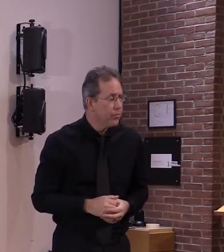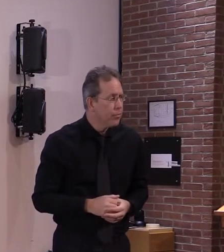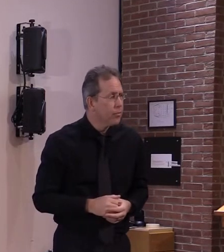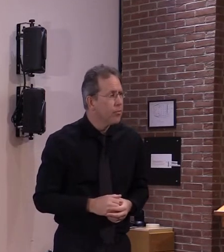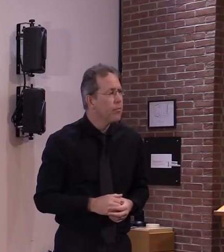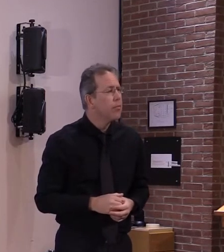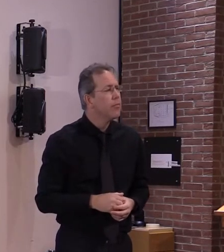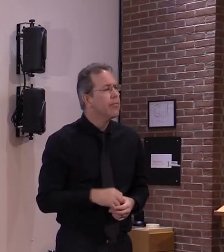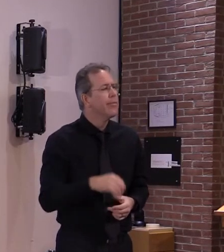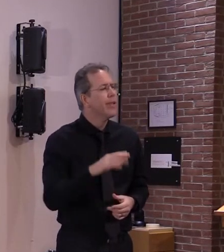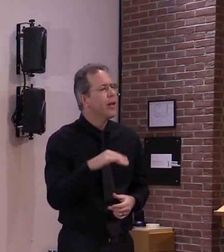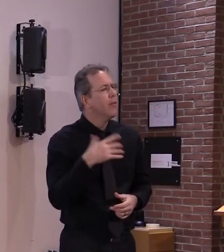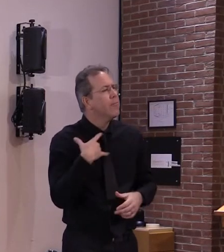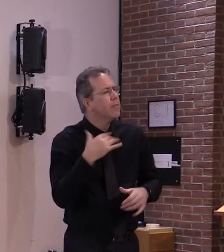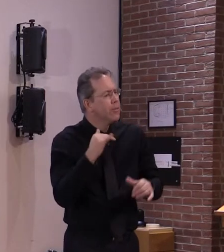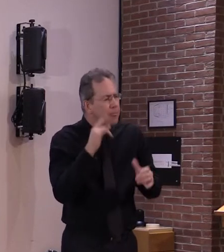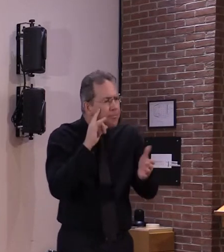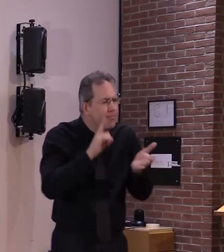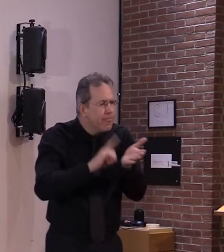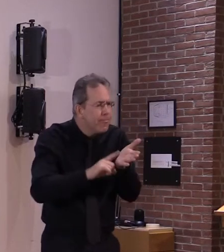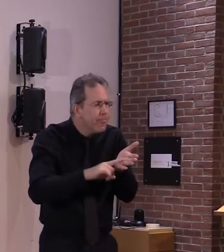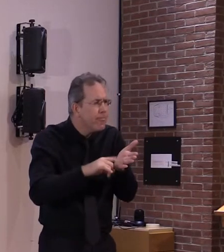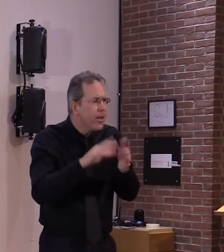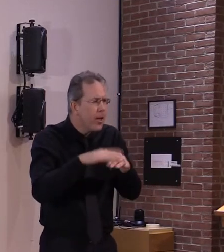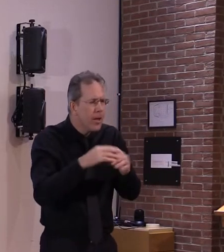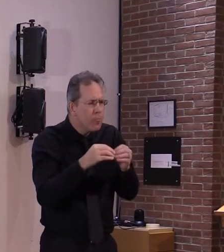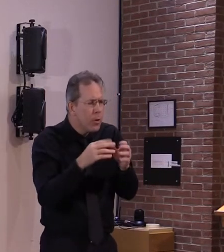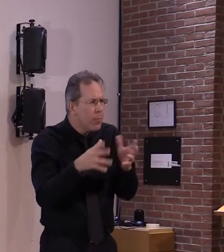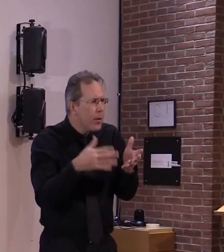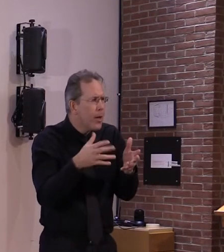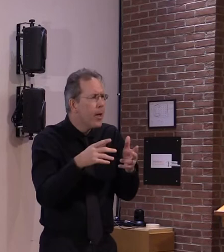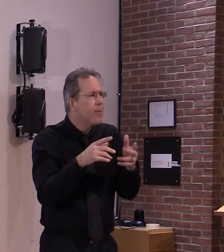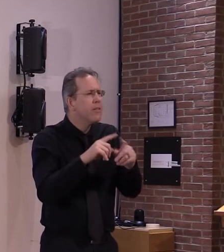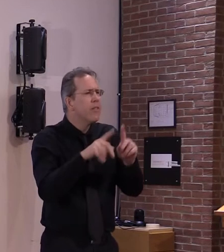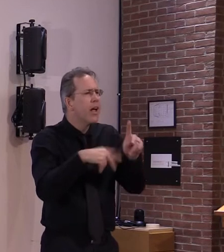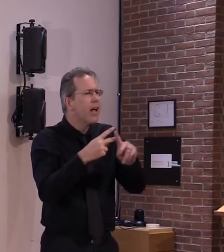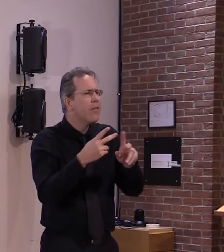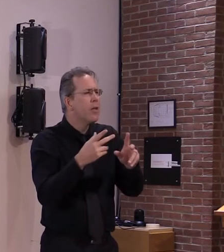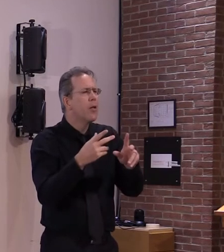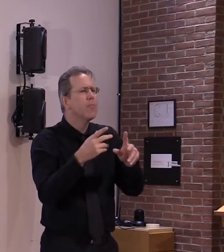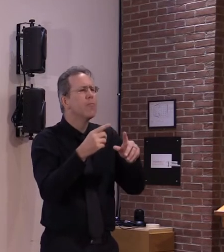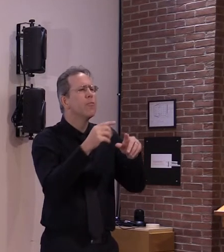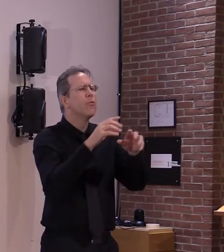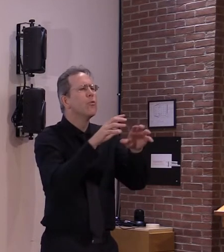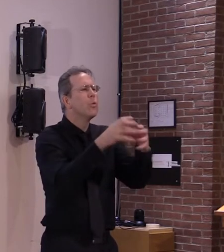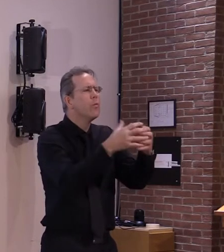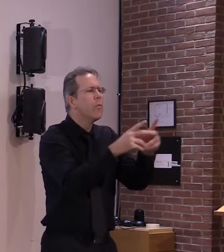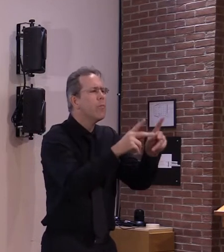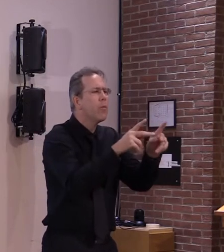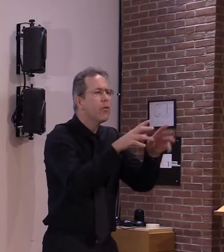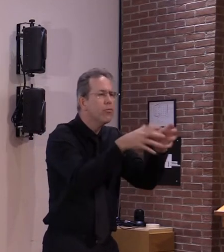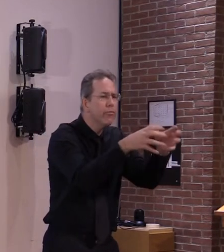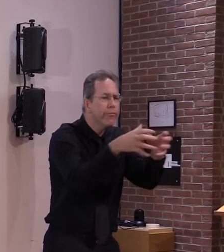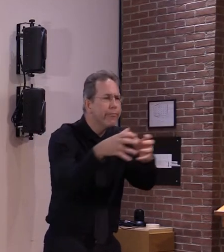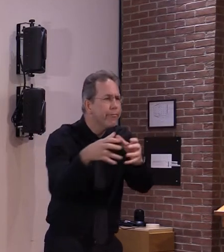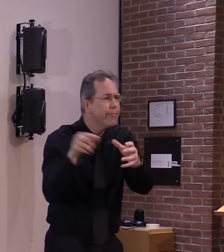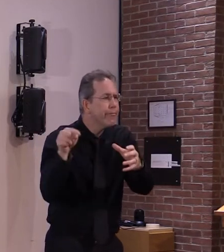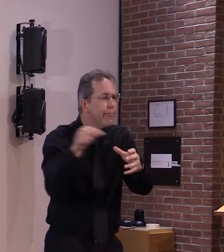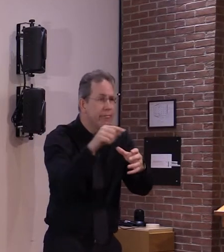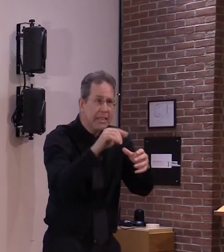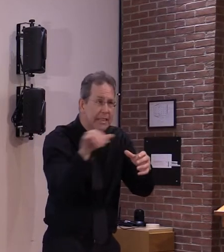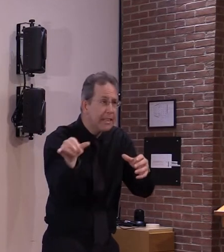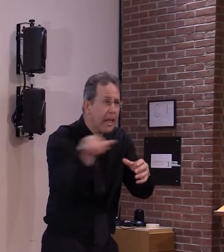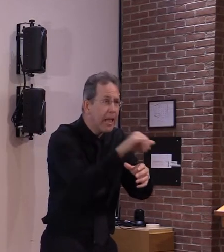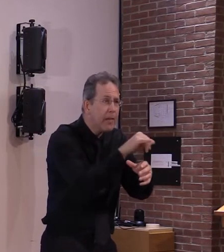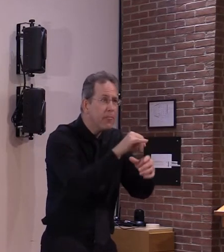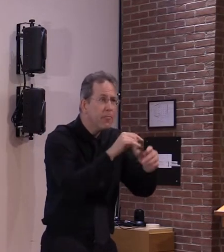with regards to some other subgroups which we'll hopefully learn from some of the other vaccine trials that are going